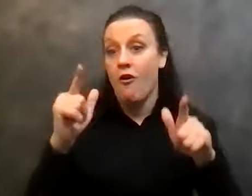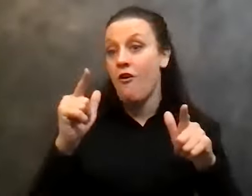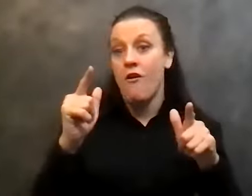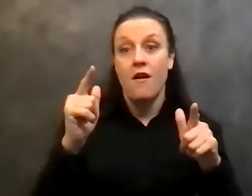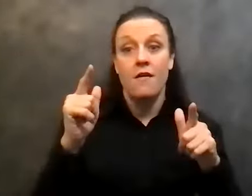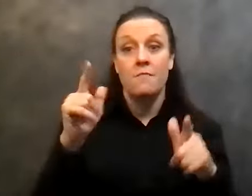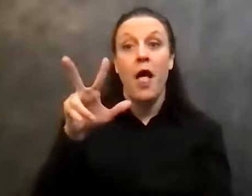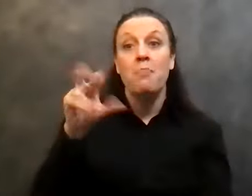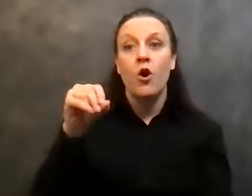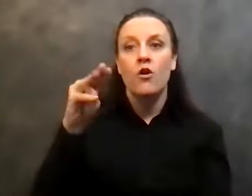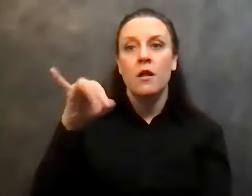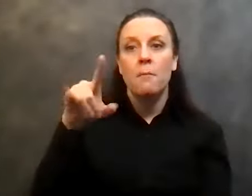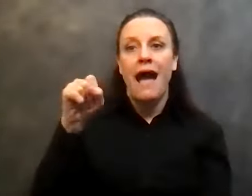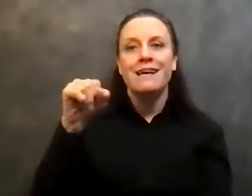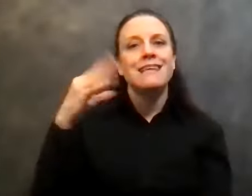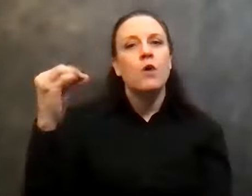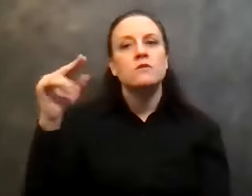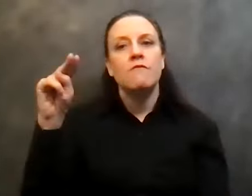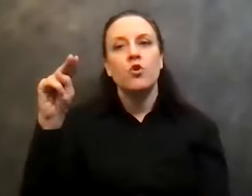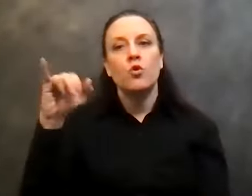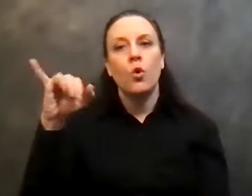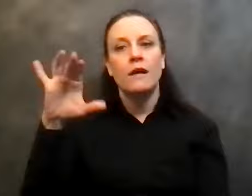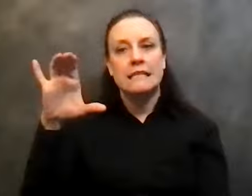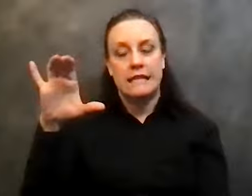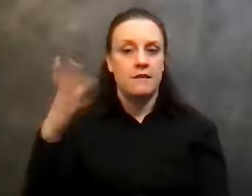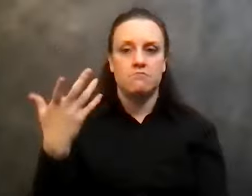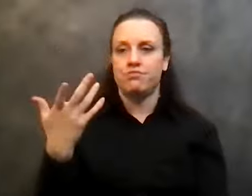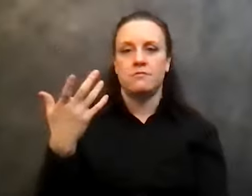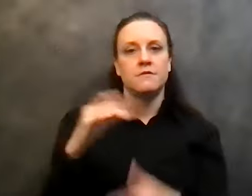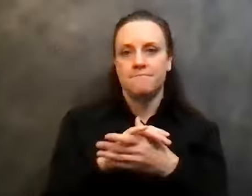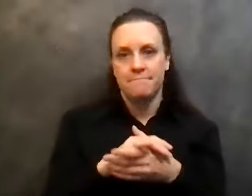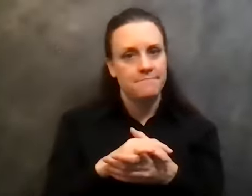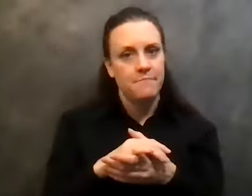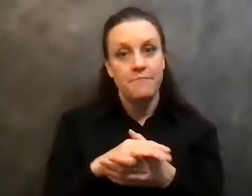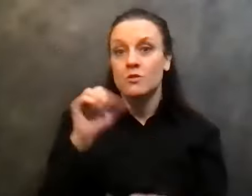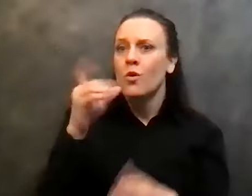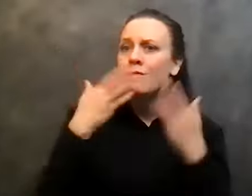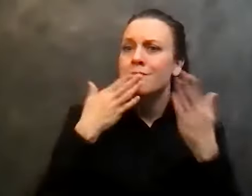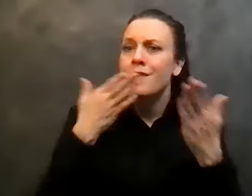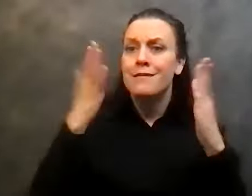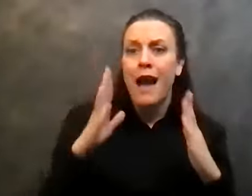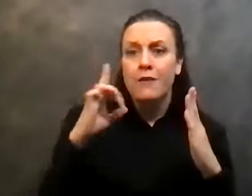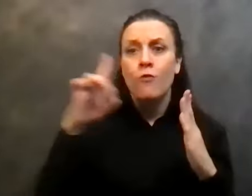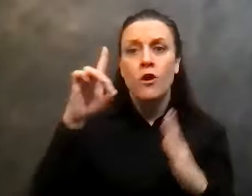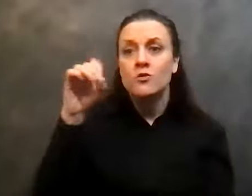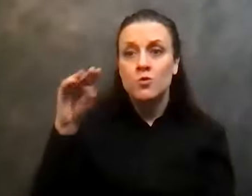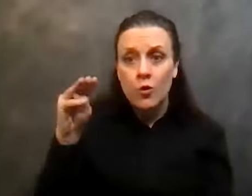30 miles outside of New York city and the world shut down, but, but, uh, you know, thank God, thank God for, for this platform.